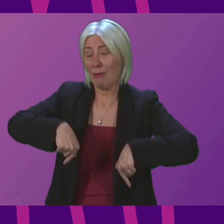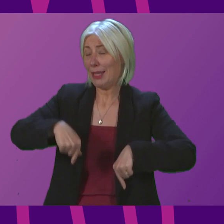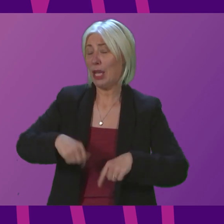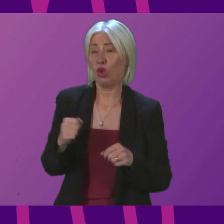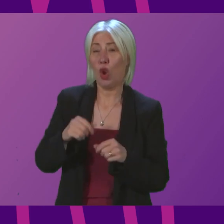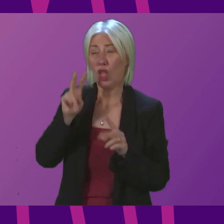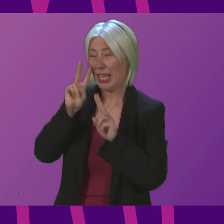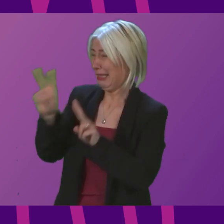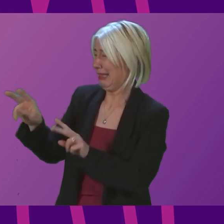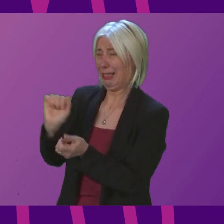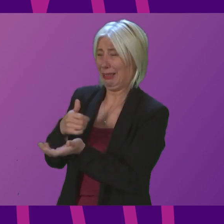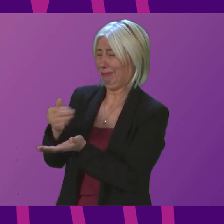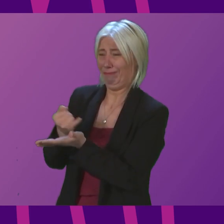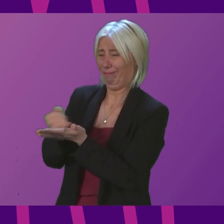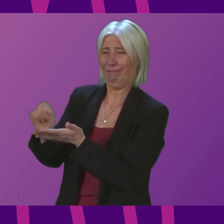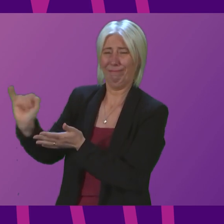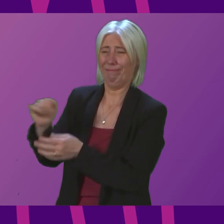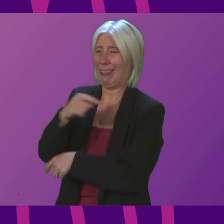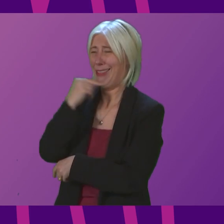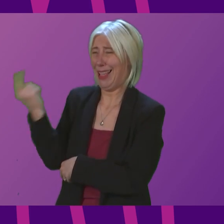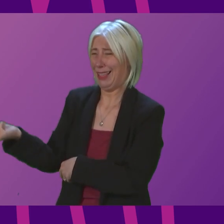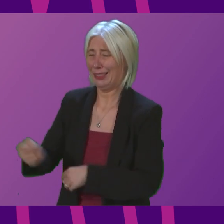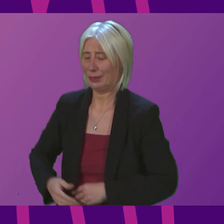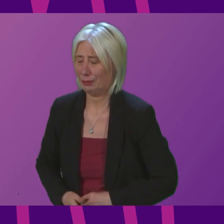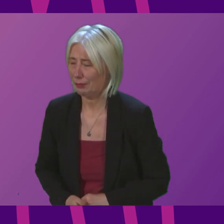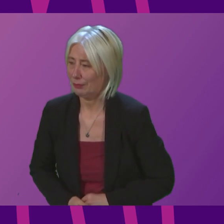tactics today. Thank you, sir.